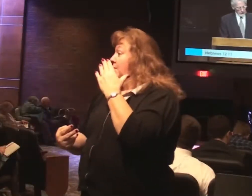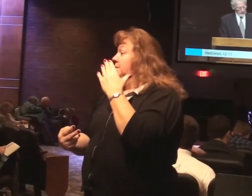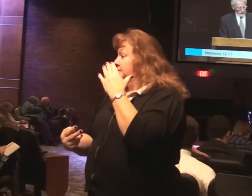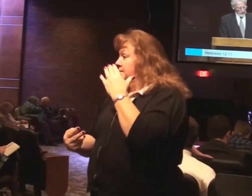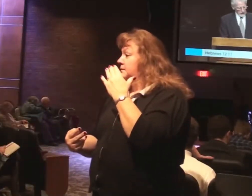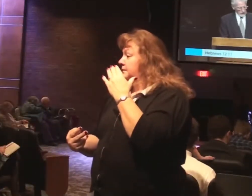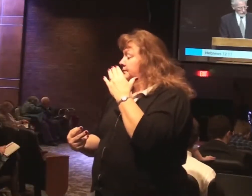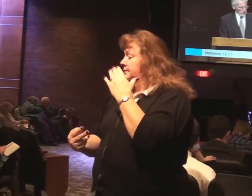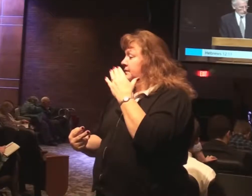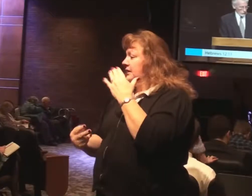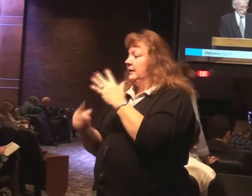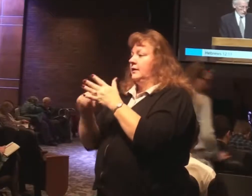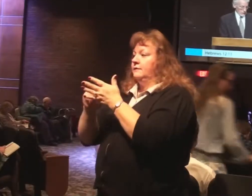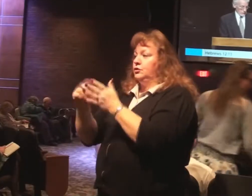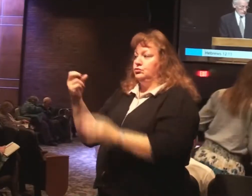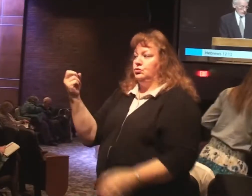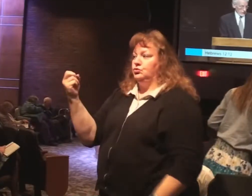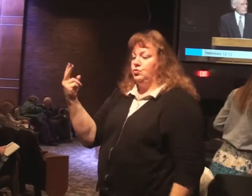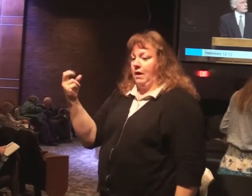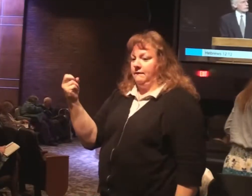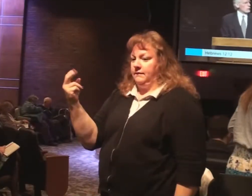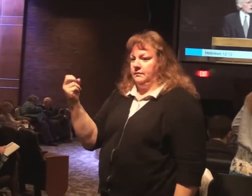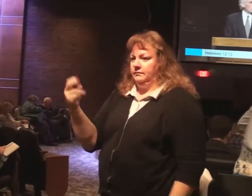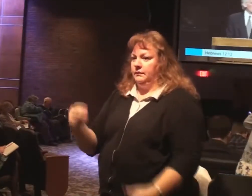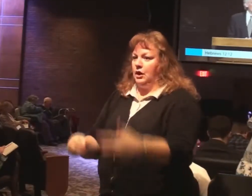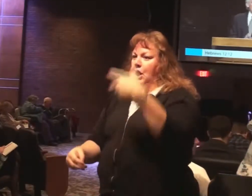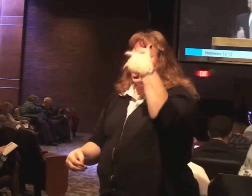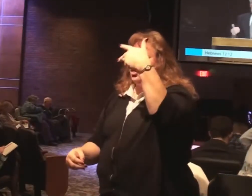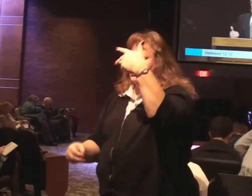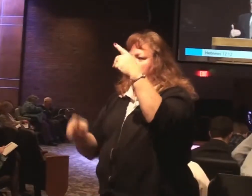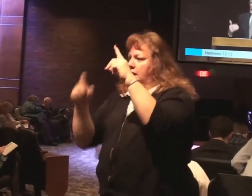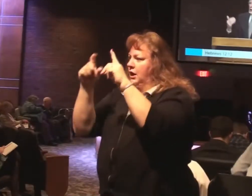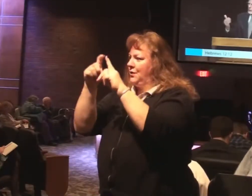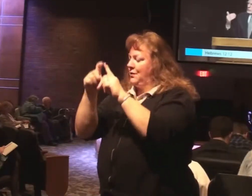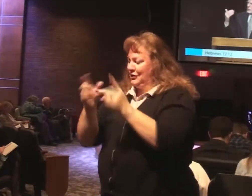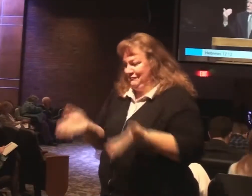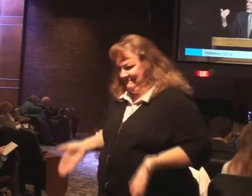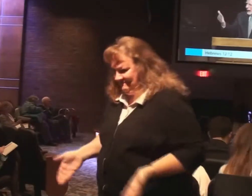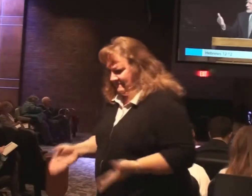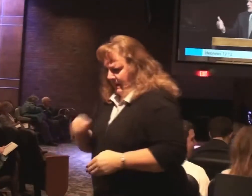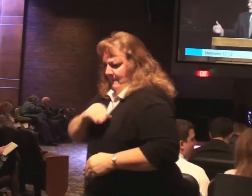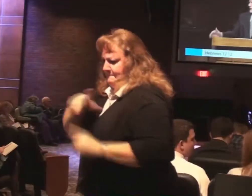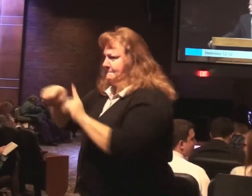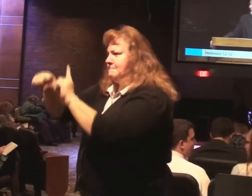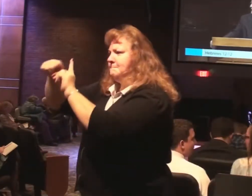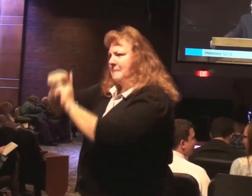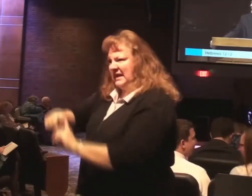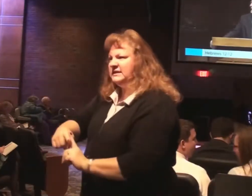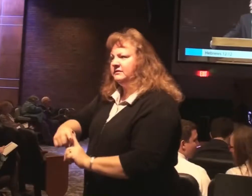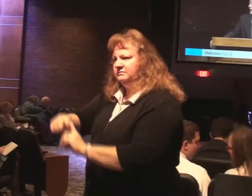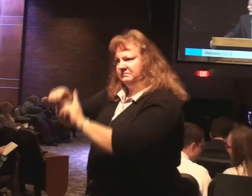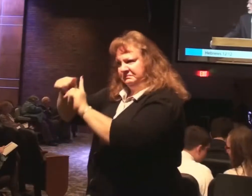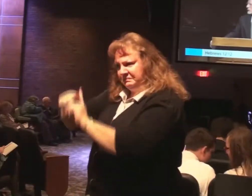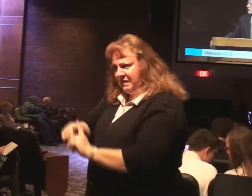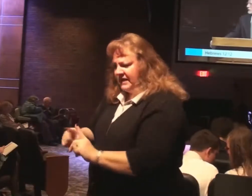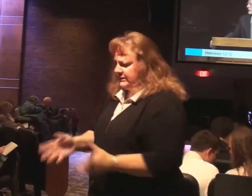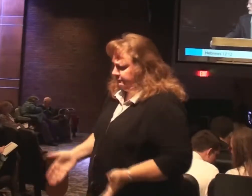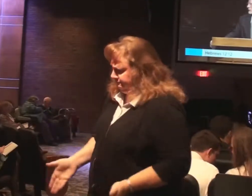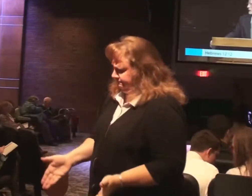Beginning with verse 12, he'll give three words of encouragement, positive encouragement for them to